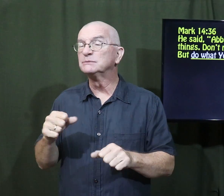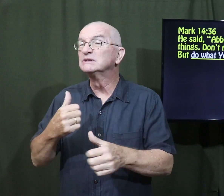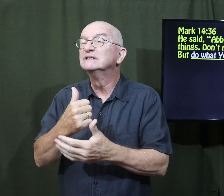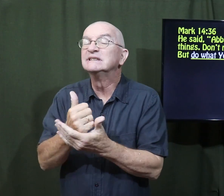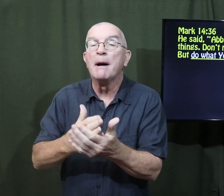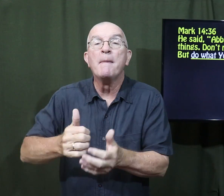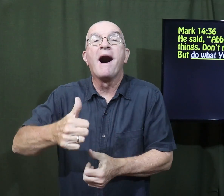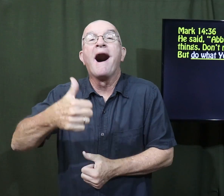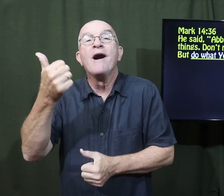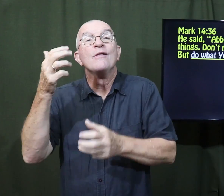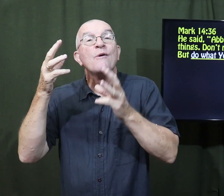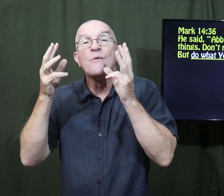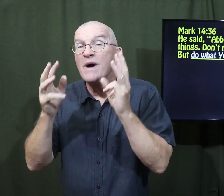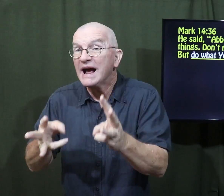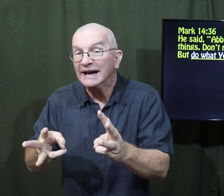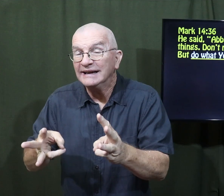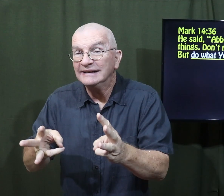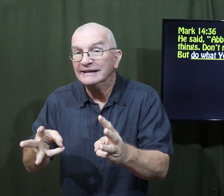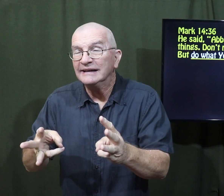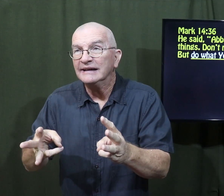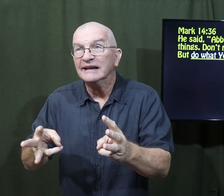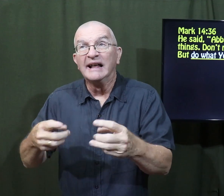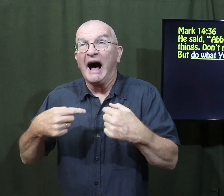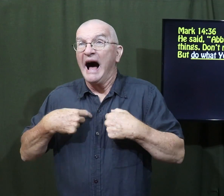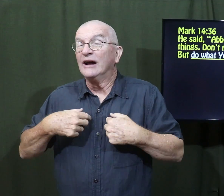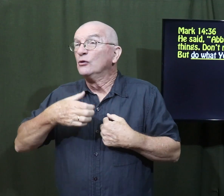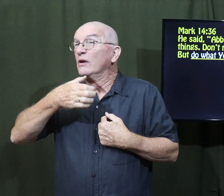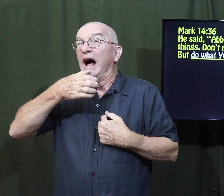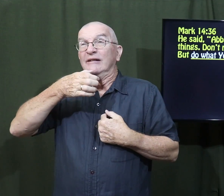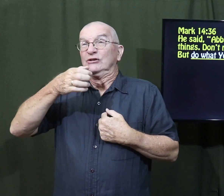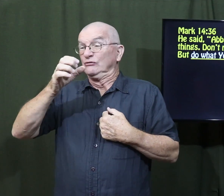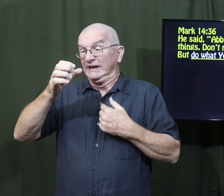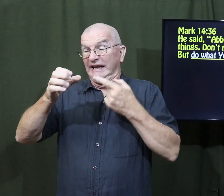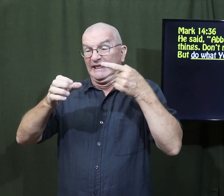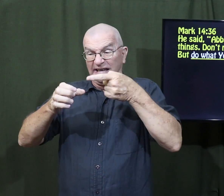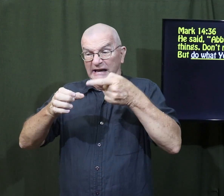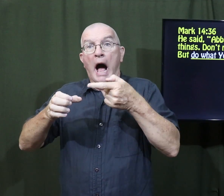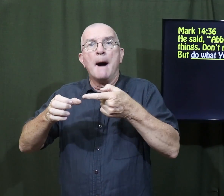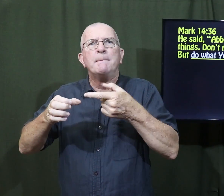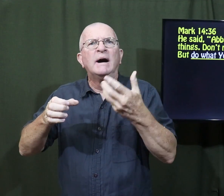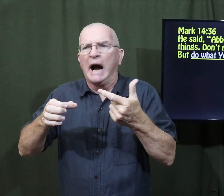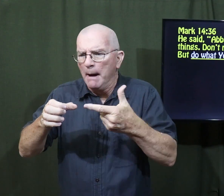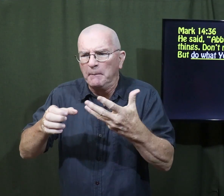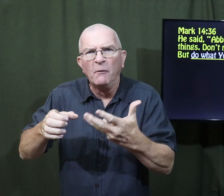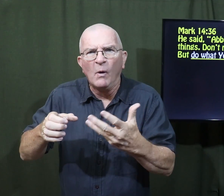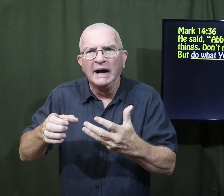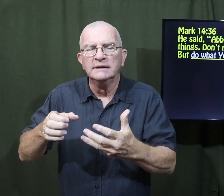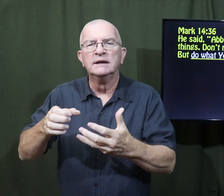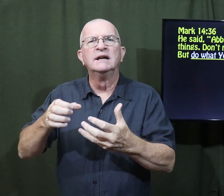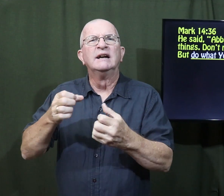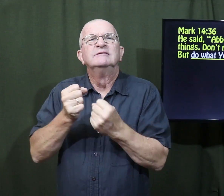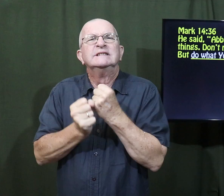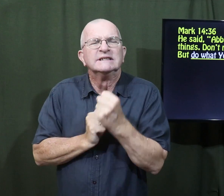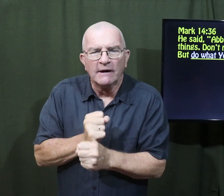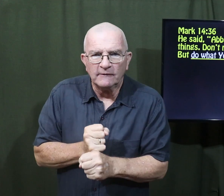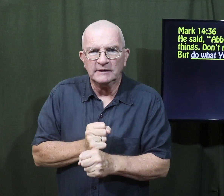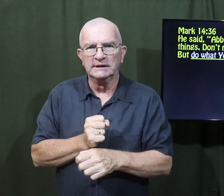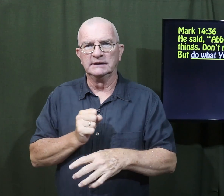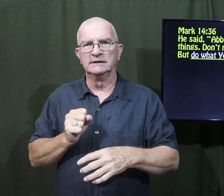Jesus was asking if there was some other way that I don't have to drink this cup. What was the cup? The